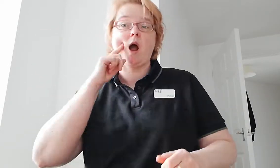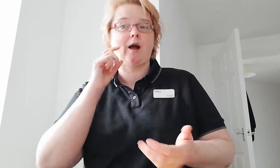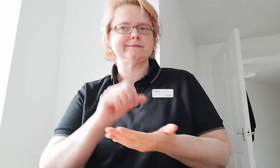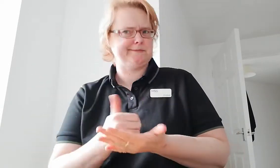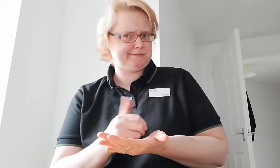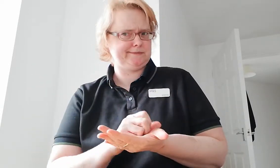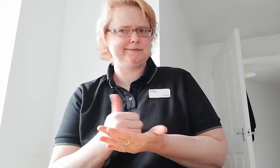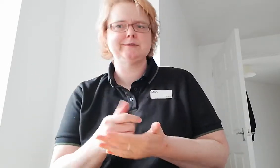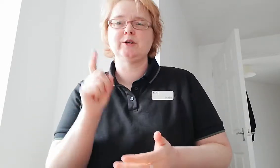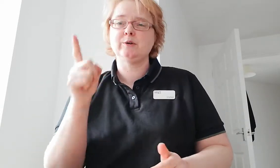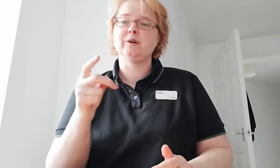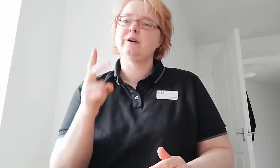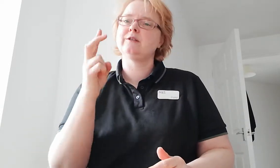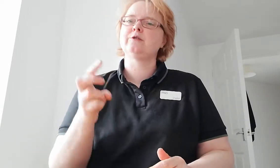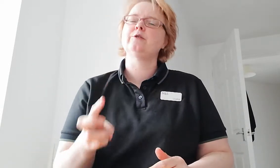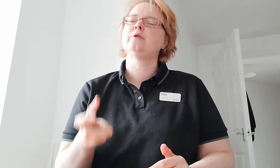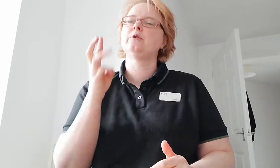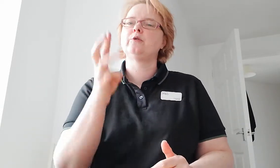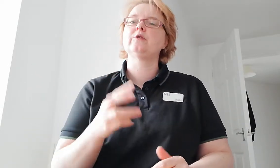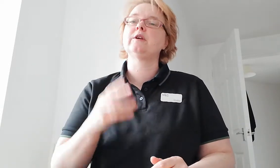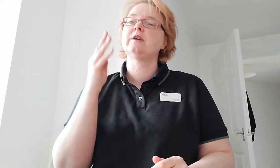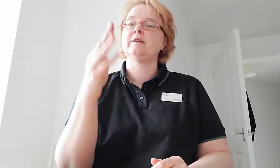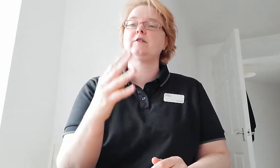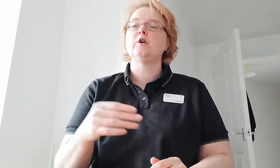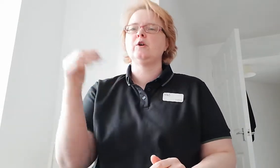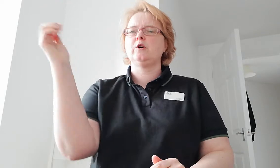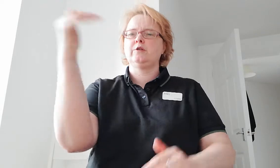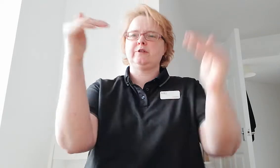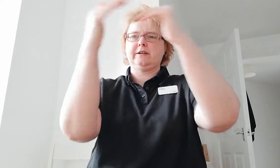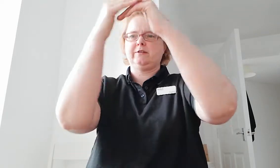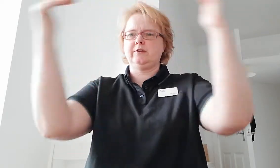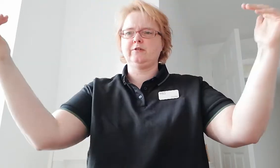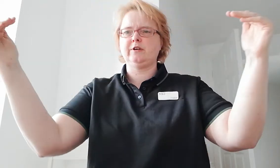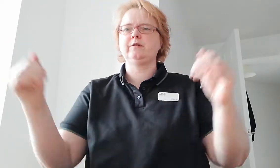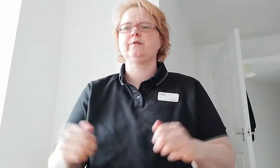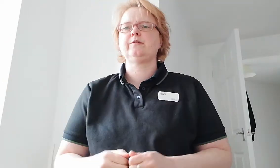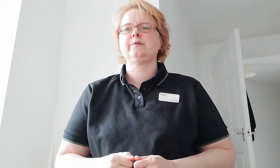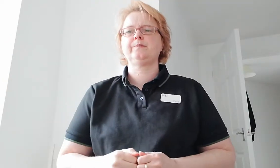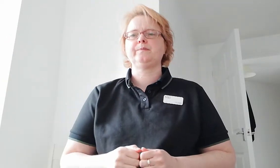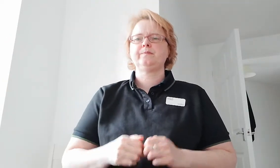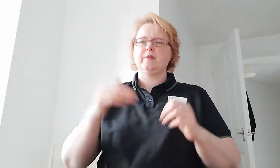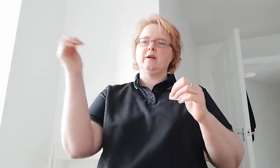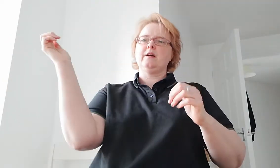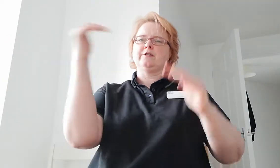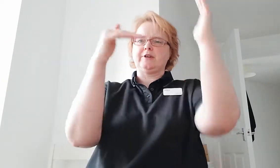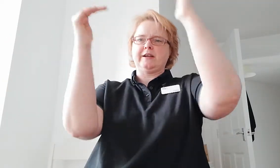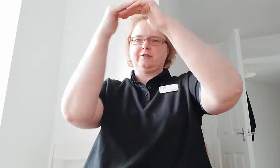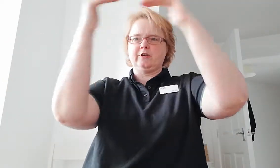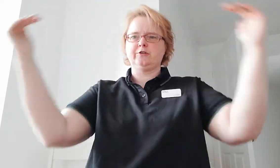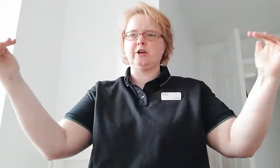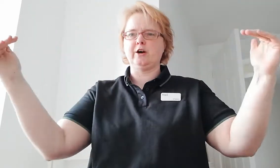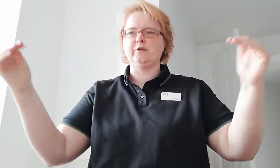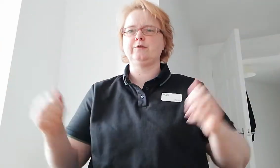easy pill. One, two, three, four, stack the shelves, stack the shelves,